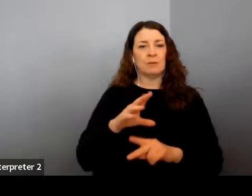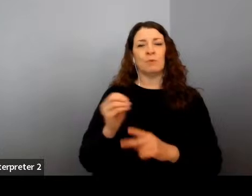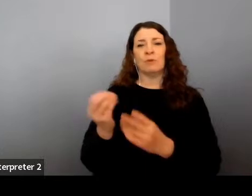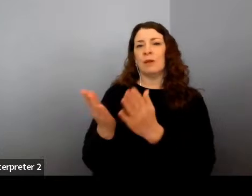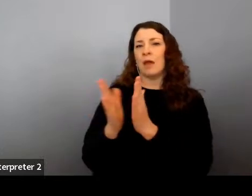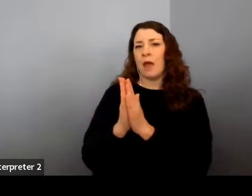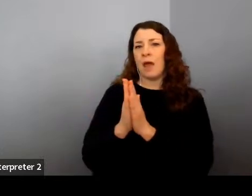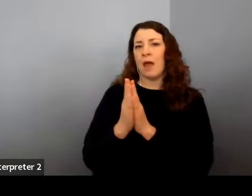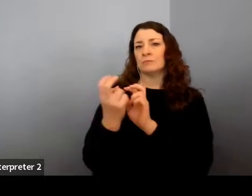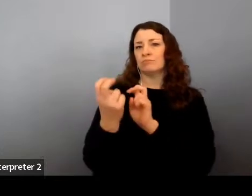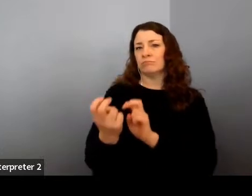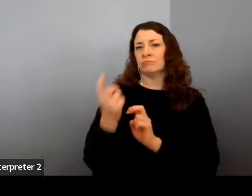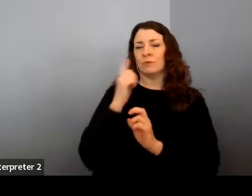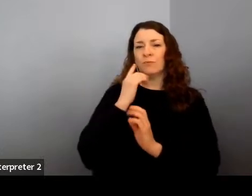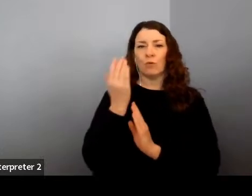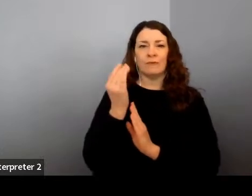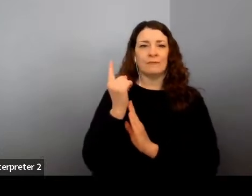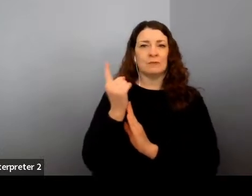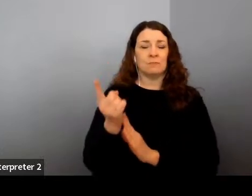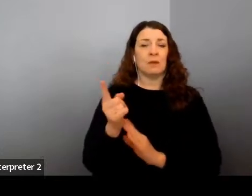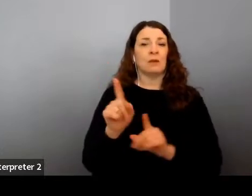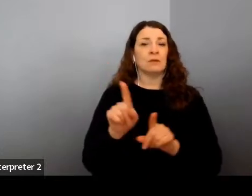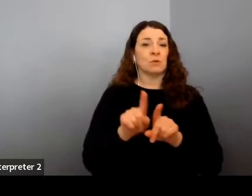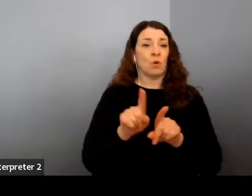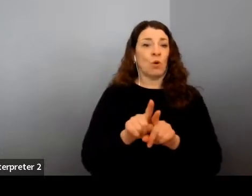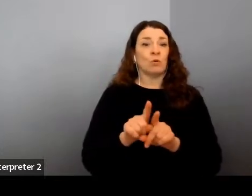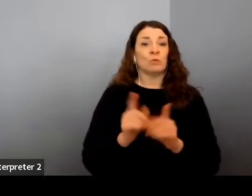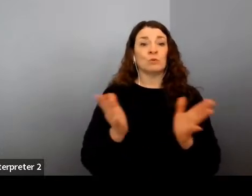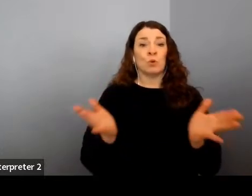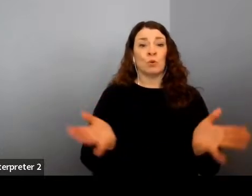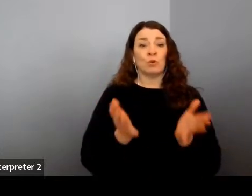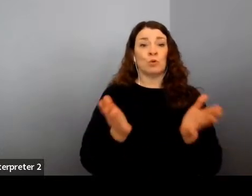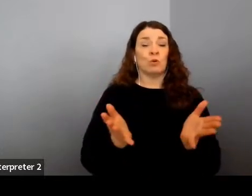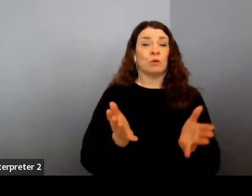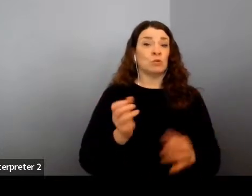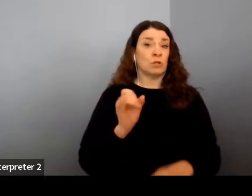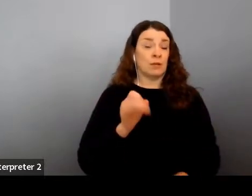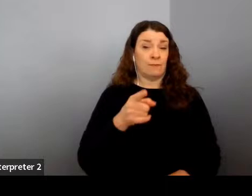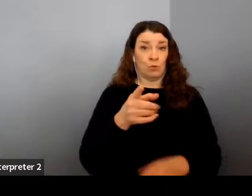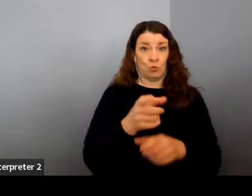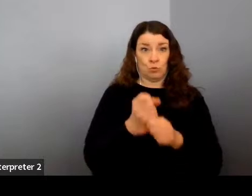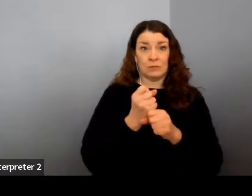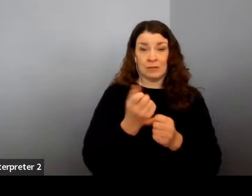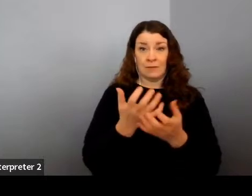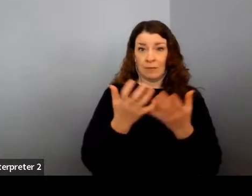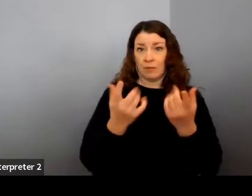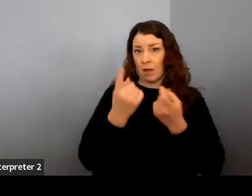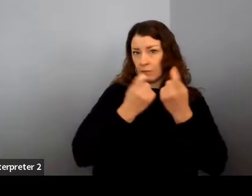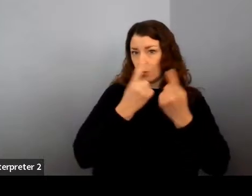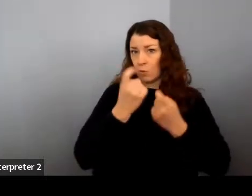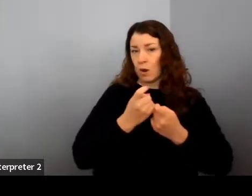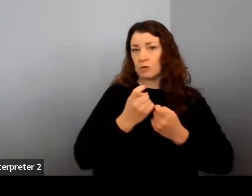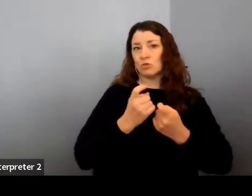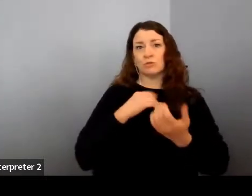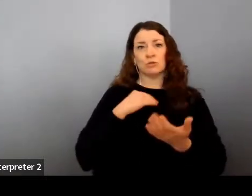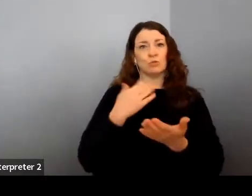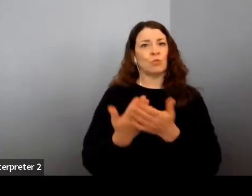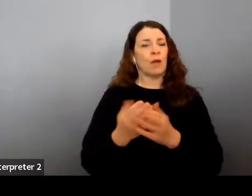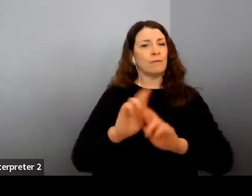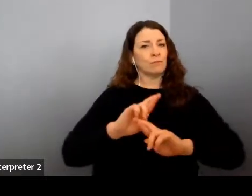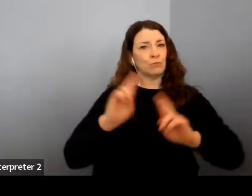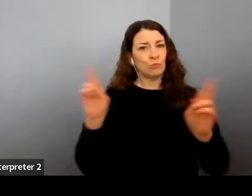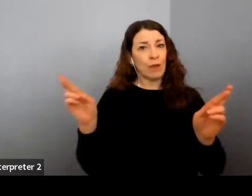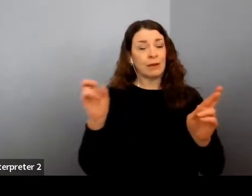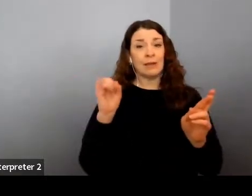And I would also encourage you on the flip side, as someone who receives a lot of those questions to come prepared, you know, when you're asking for 15